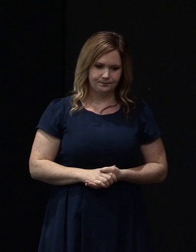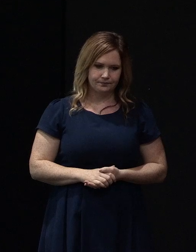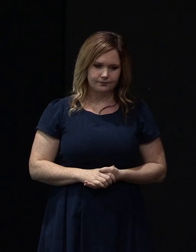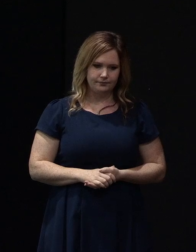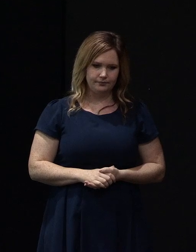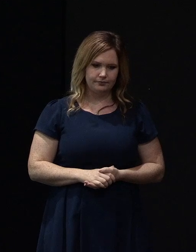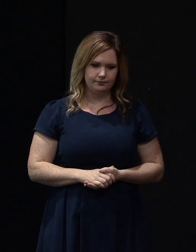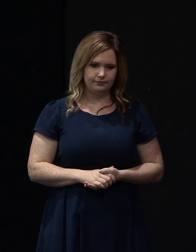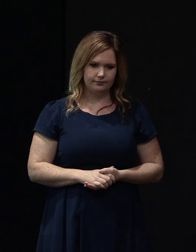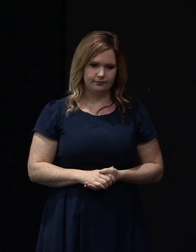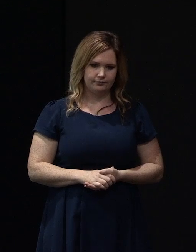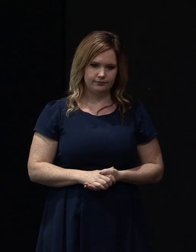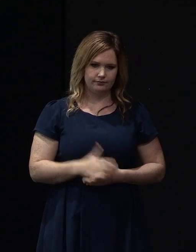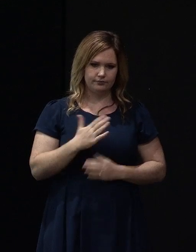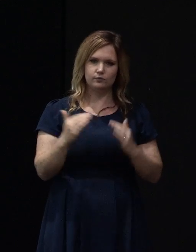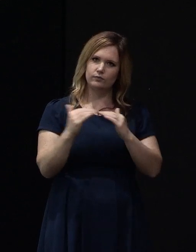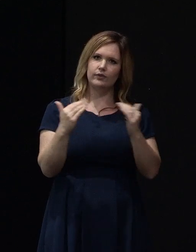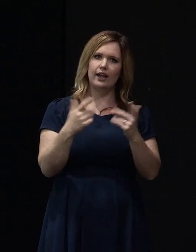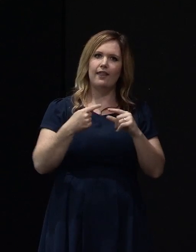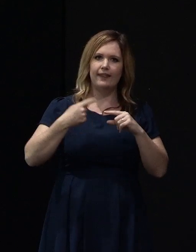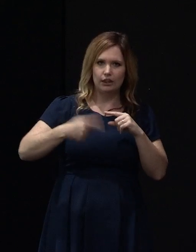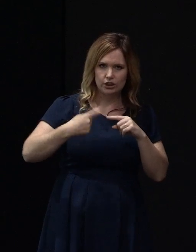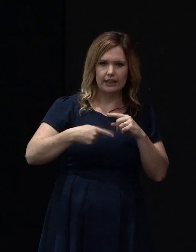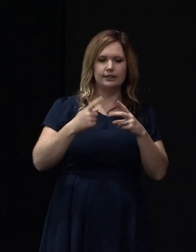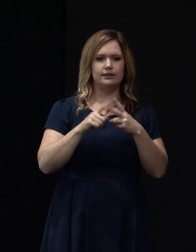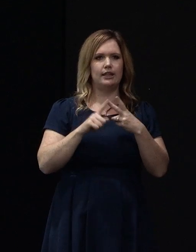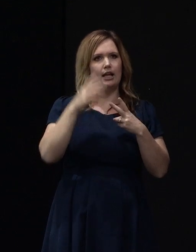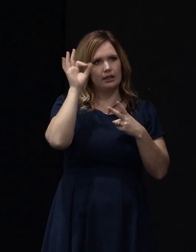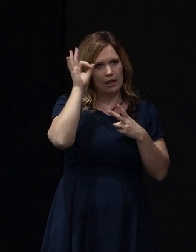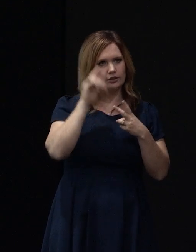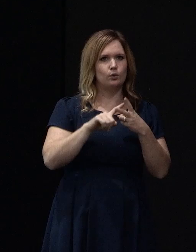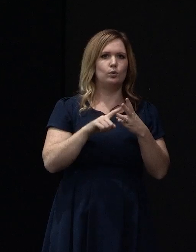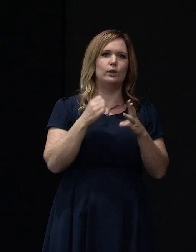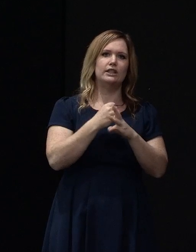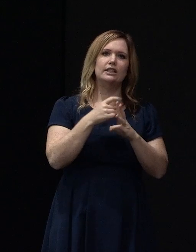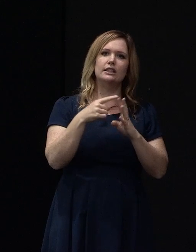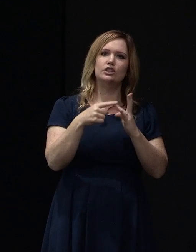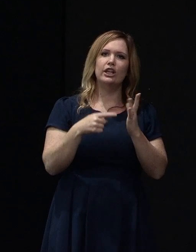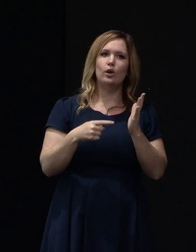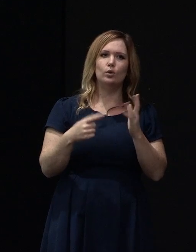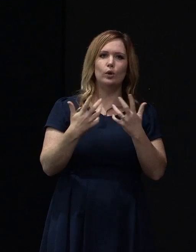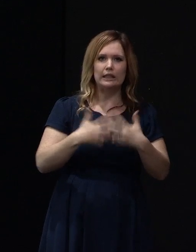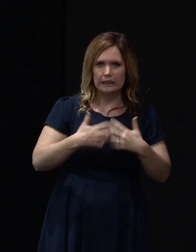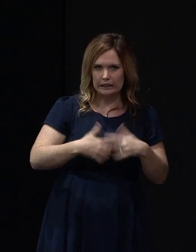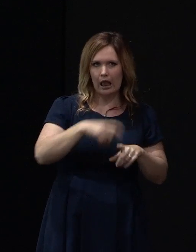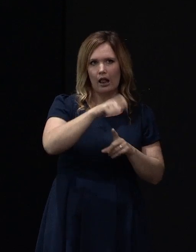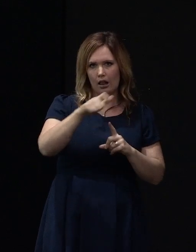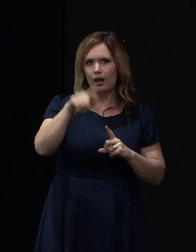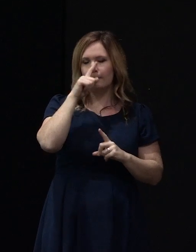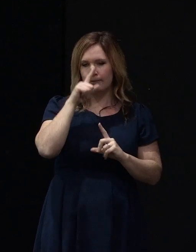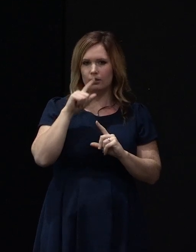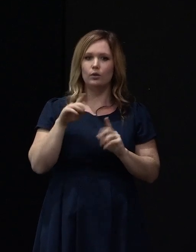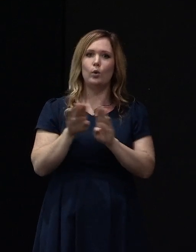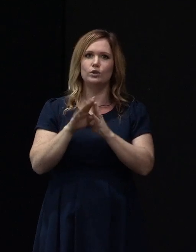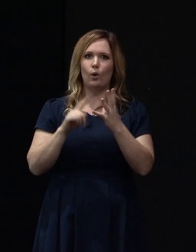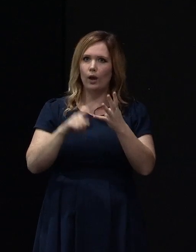I think to be fair, the engineers, the council, the geotech guys and the guys who actually do the work are giving